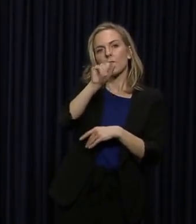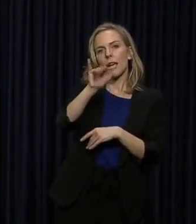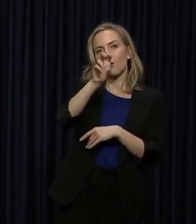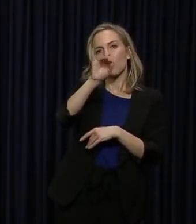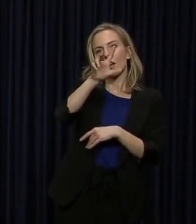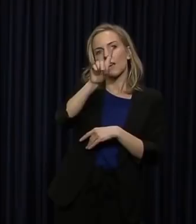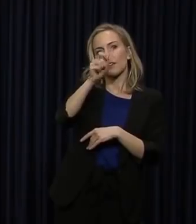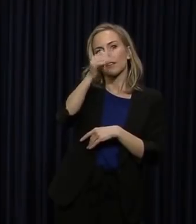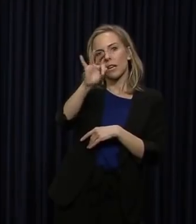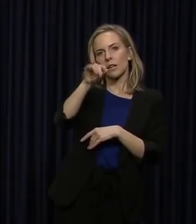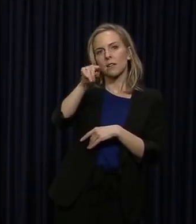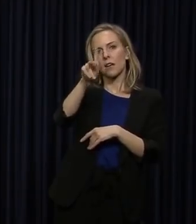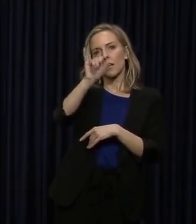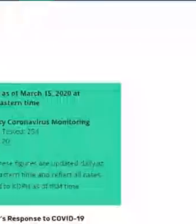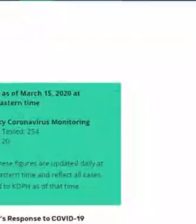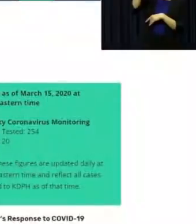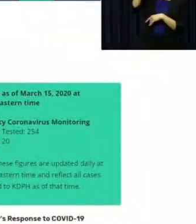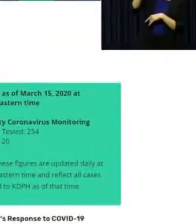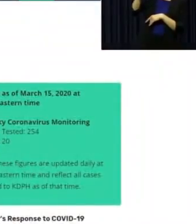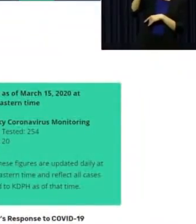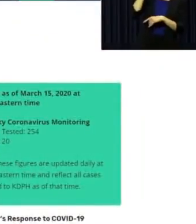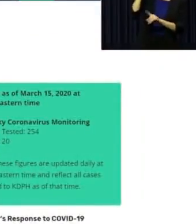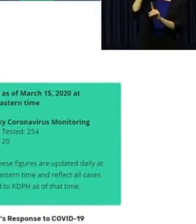.ky.gov.